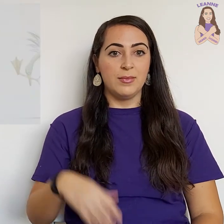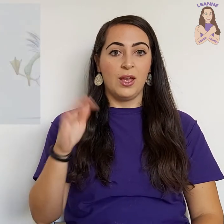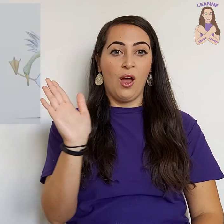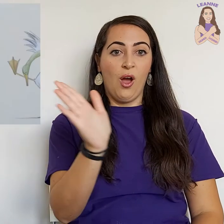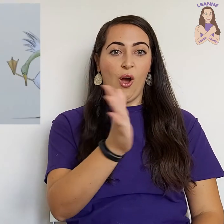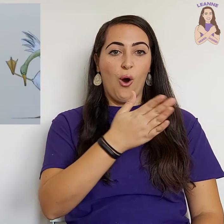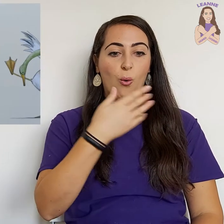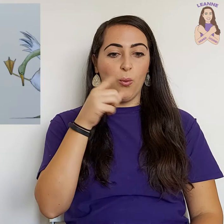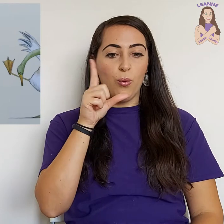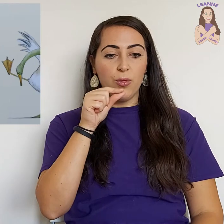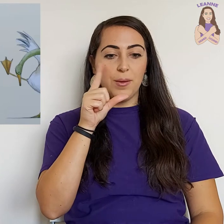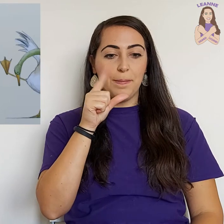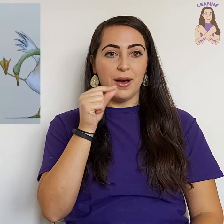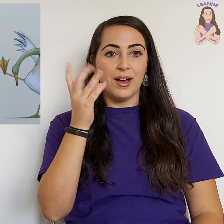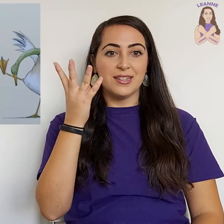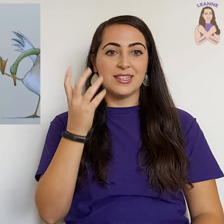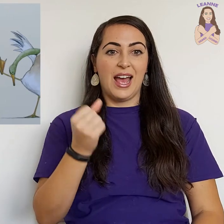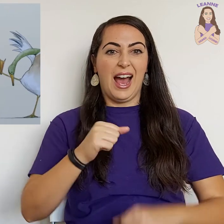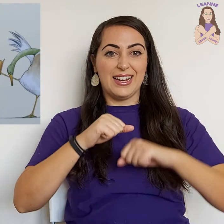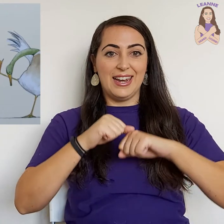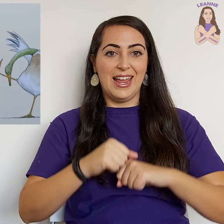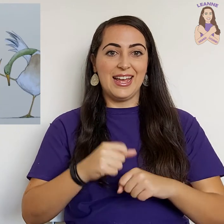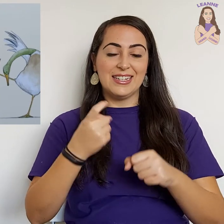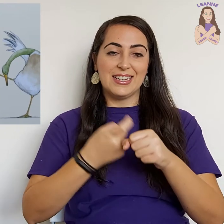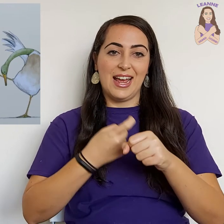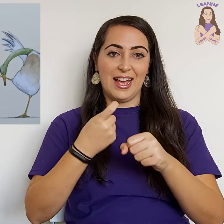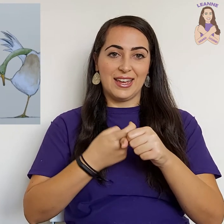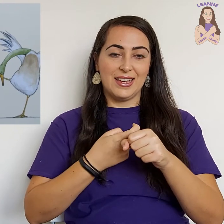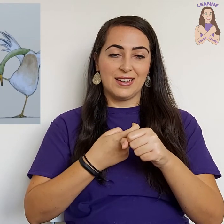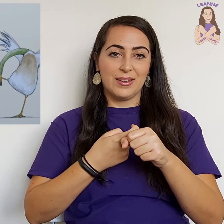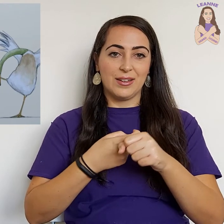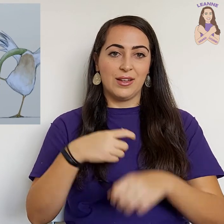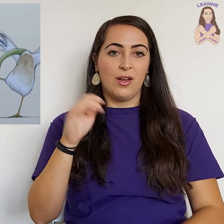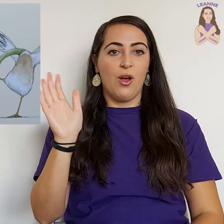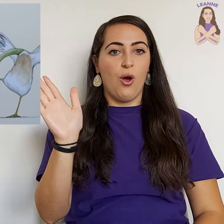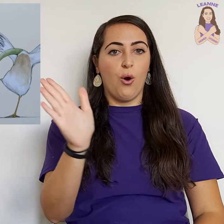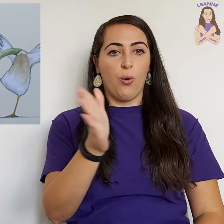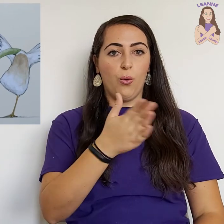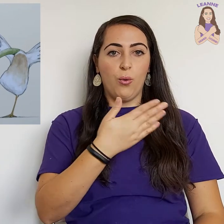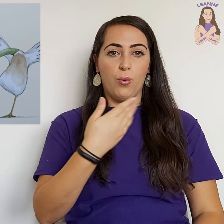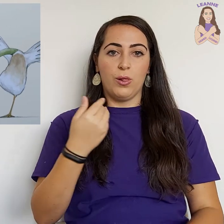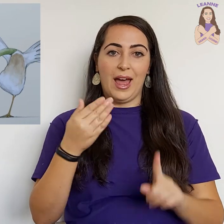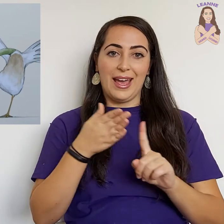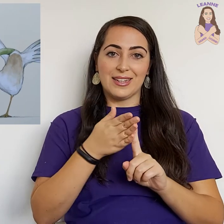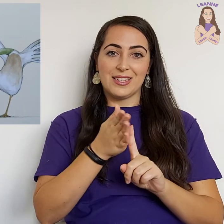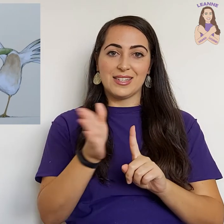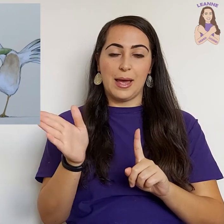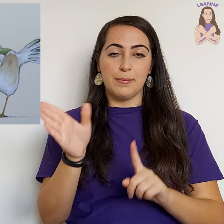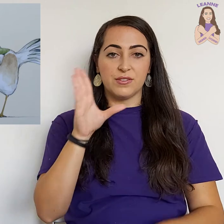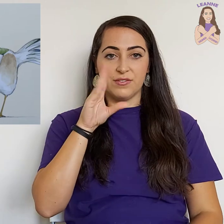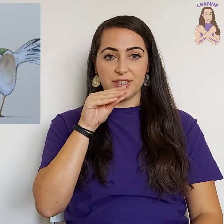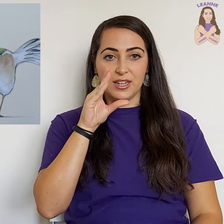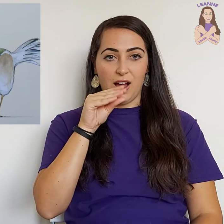All the birds had laid an egg. All except for Duck.